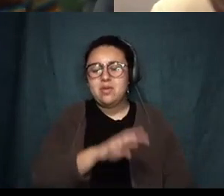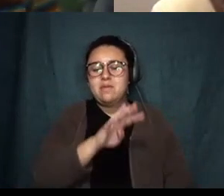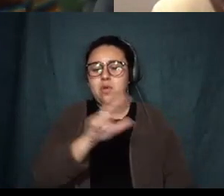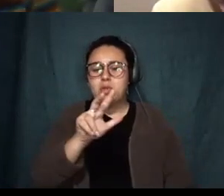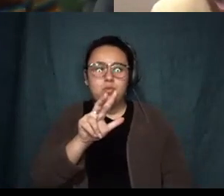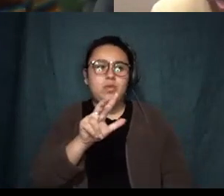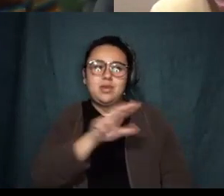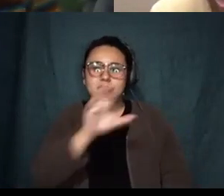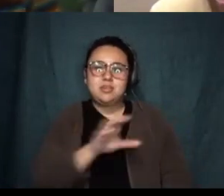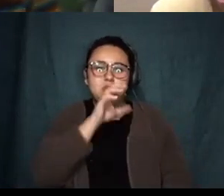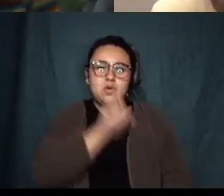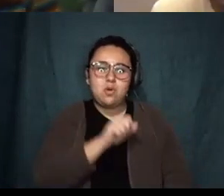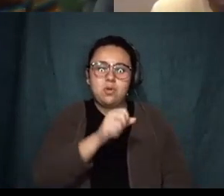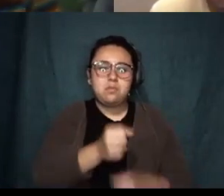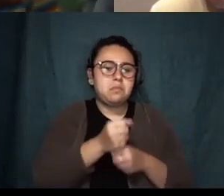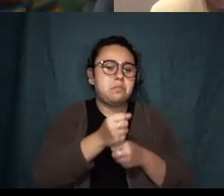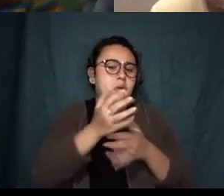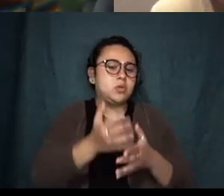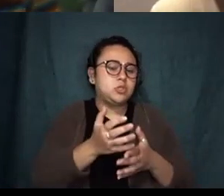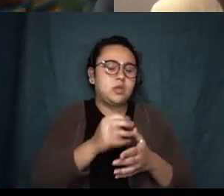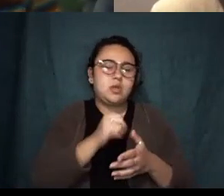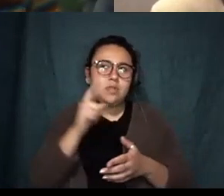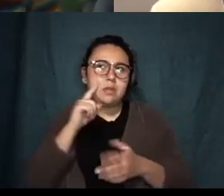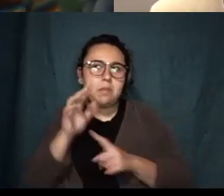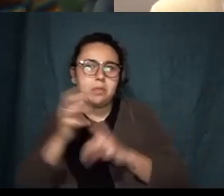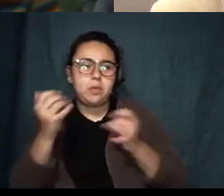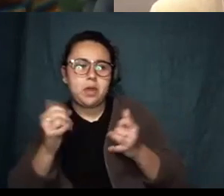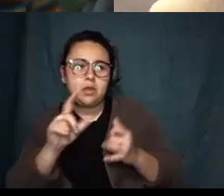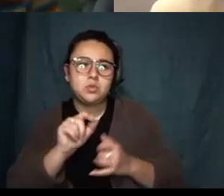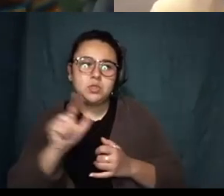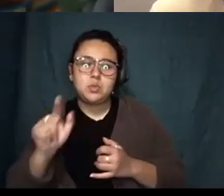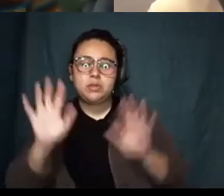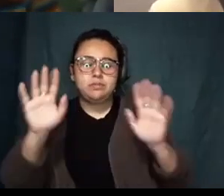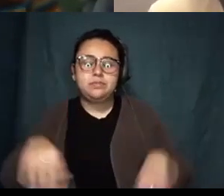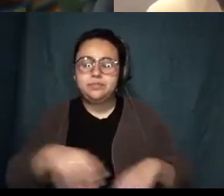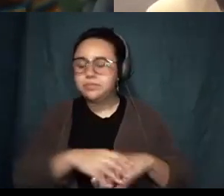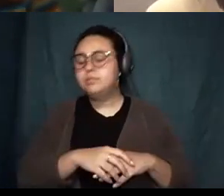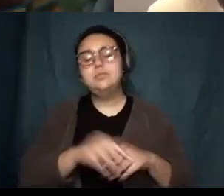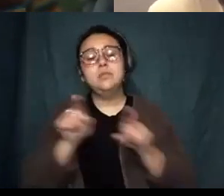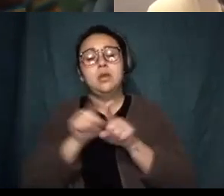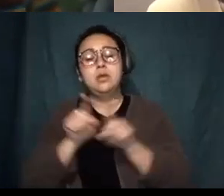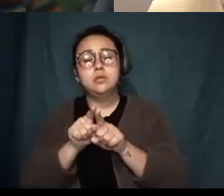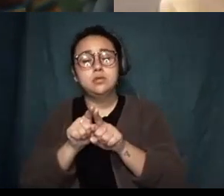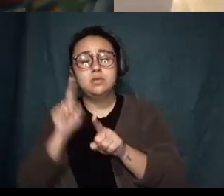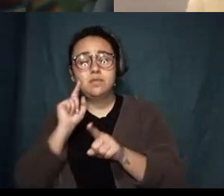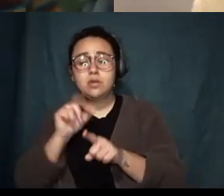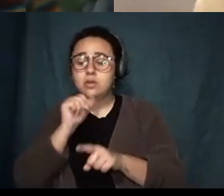uh is gonna be super in vogue in 2021. um I've also in in terms of non-poet people have talked a lot about Netflix and